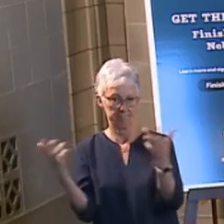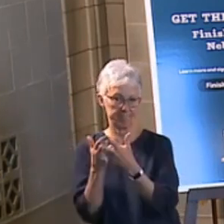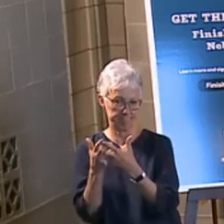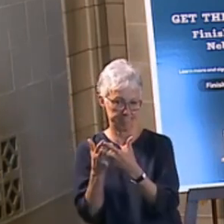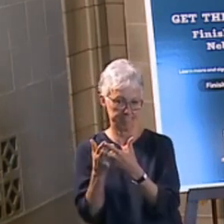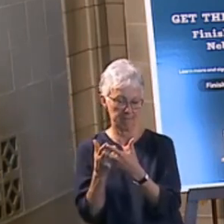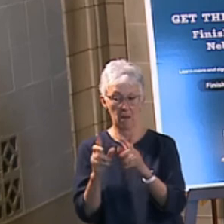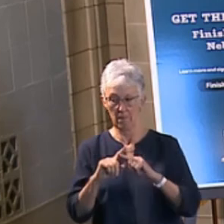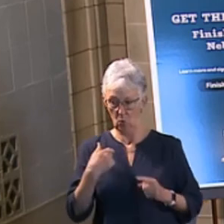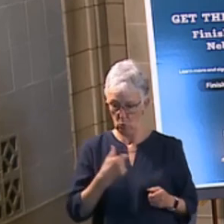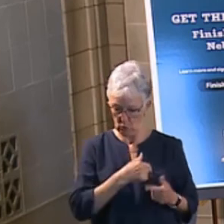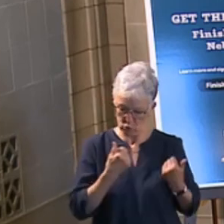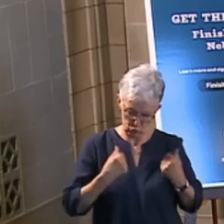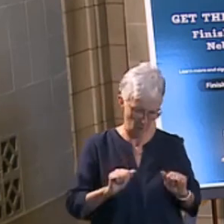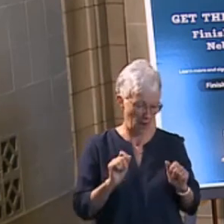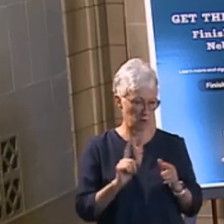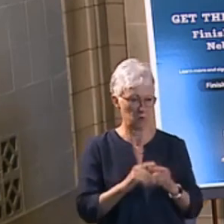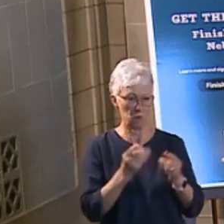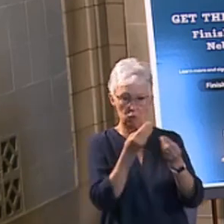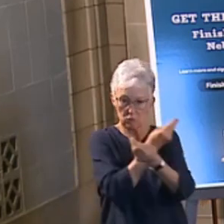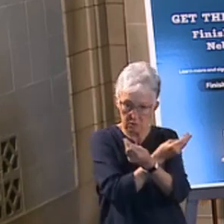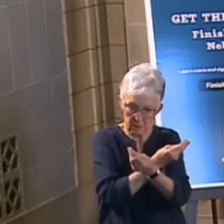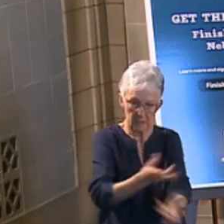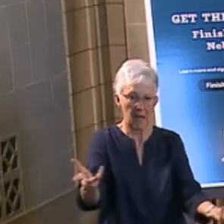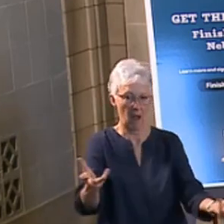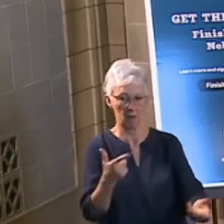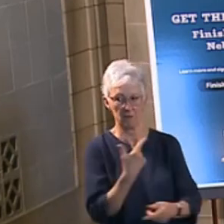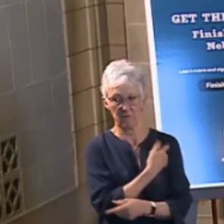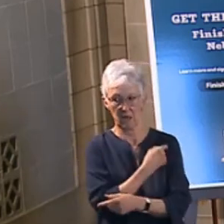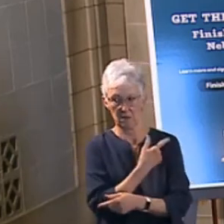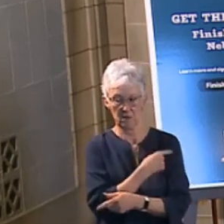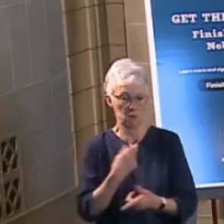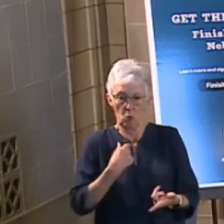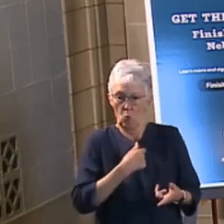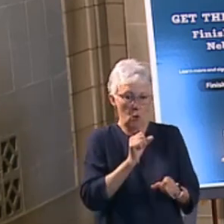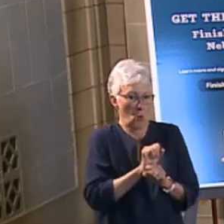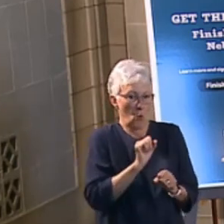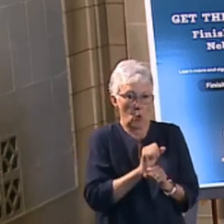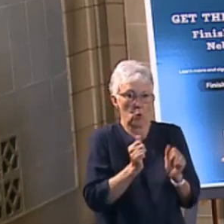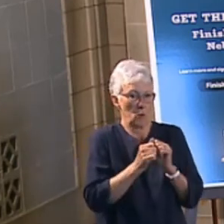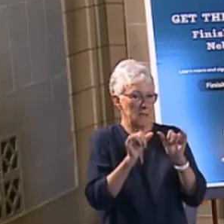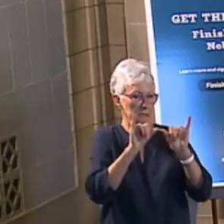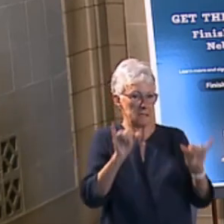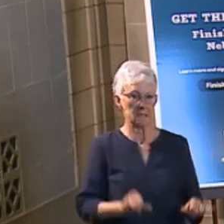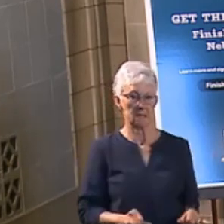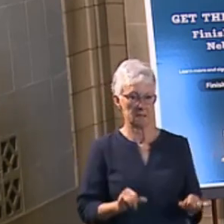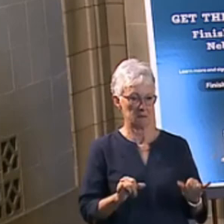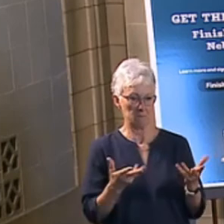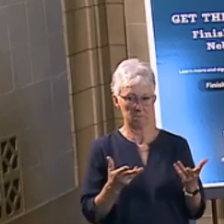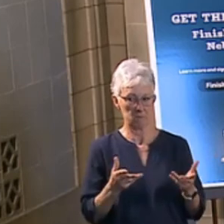vaccines out, and so are we. So we're just working with the system that's out there to get as many vaccines out as quickly as possible.